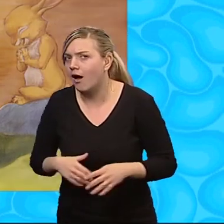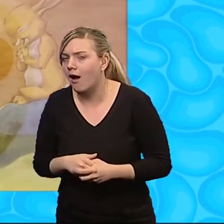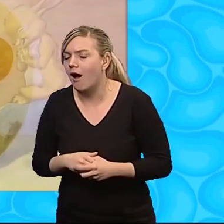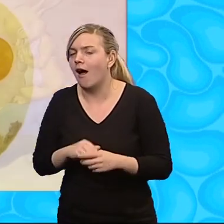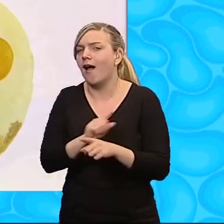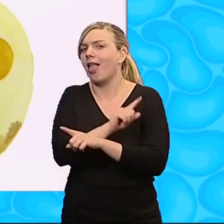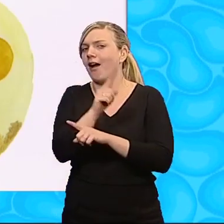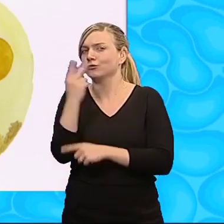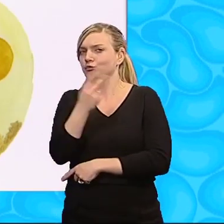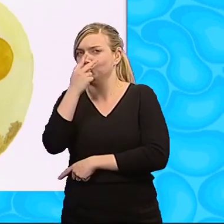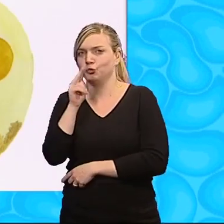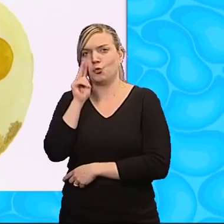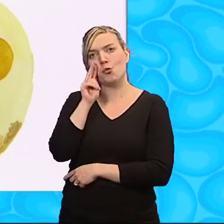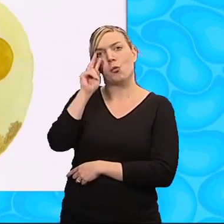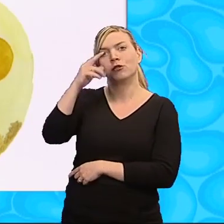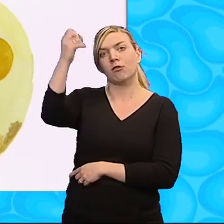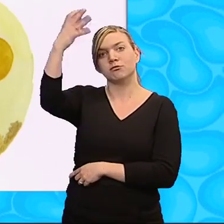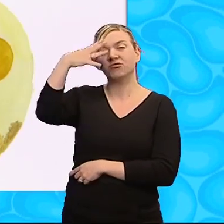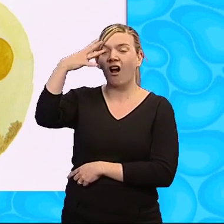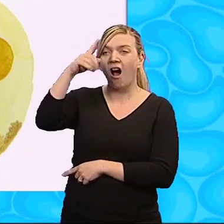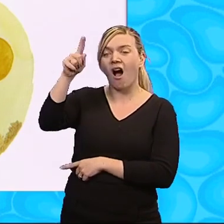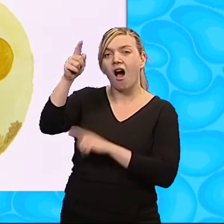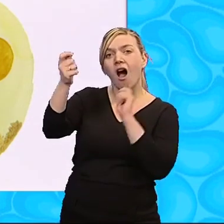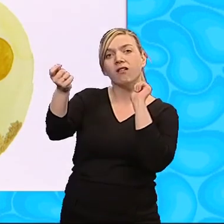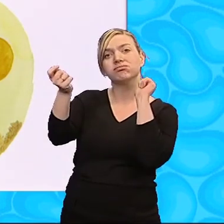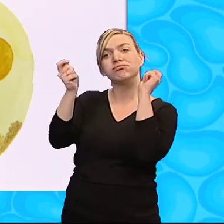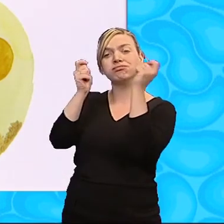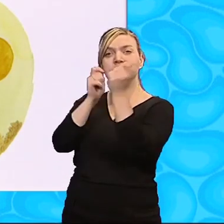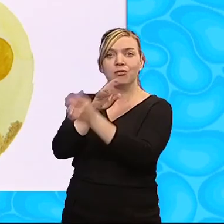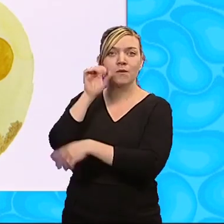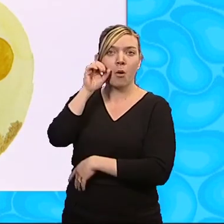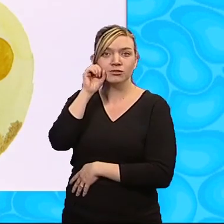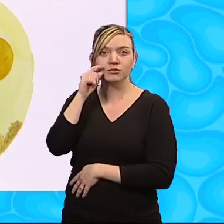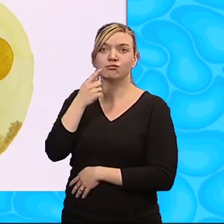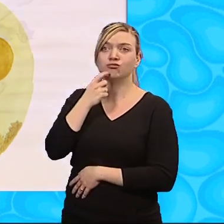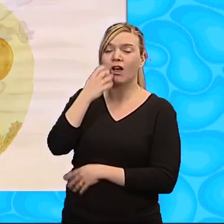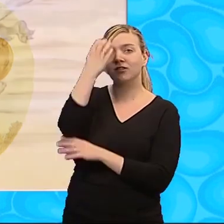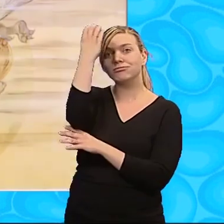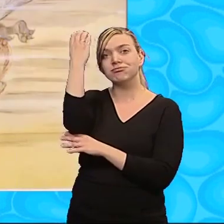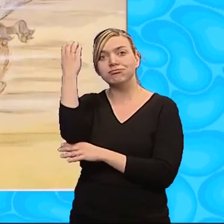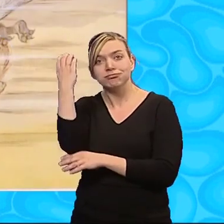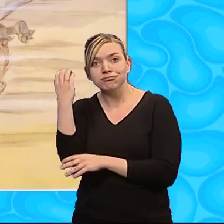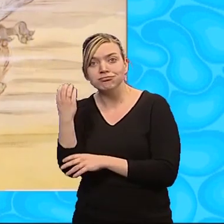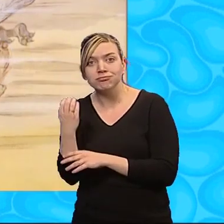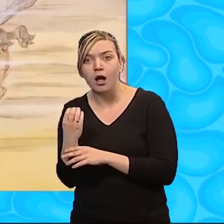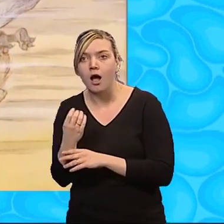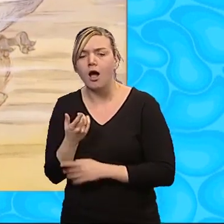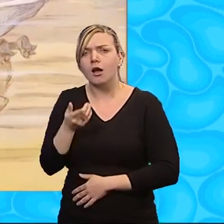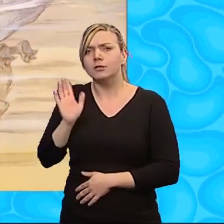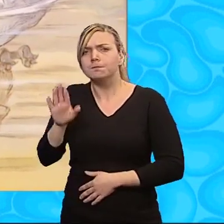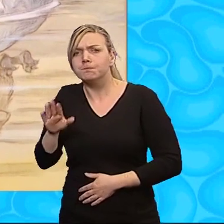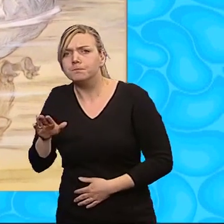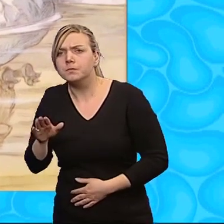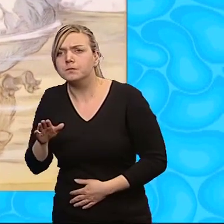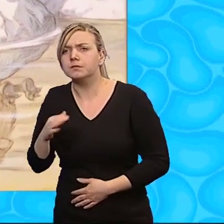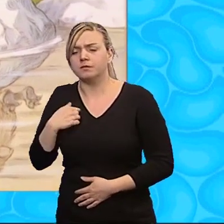Together, the two friends watched the sun turn from orange to red. Lovely. Hedgehog, said Rabbit, rubbing his eyes.